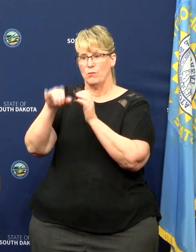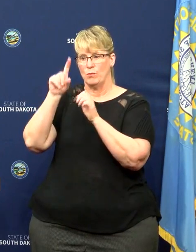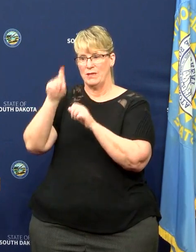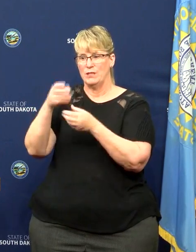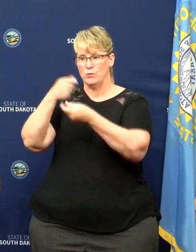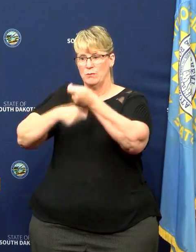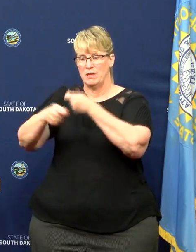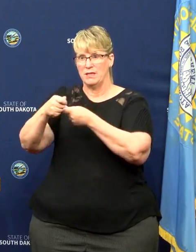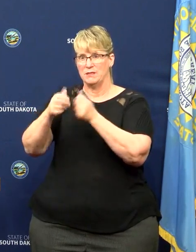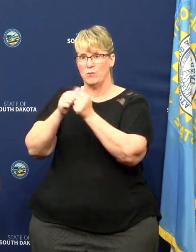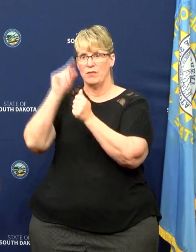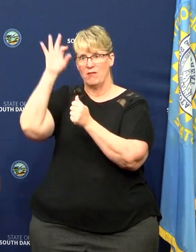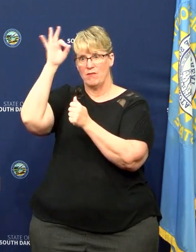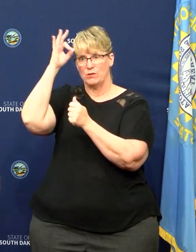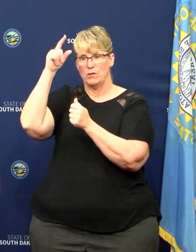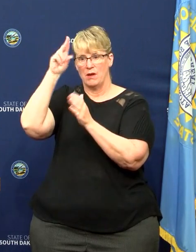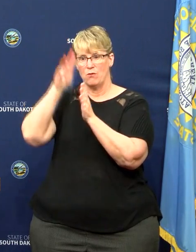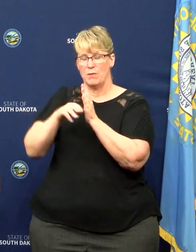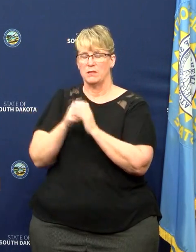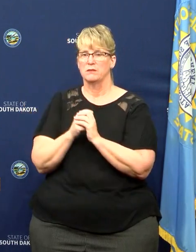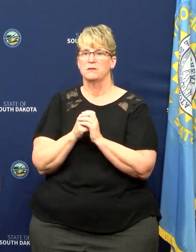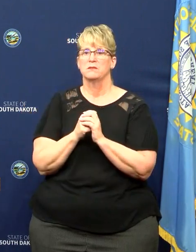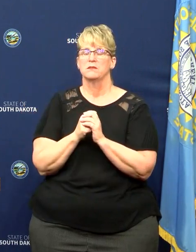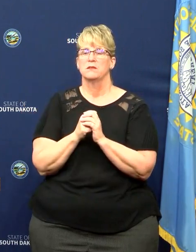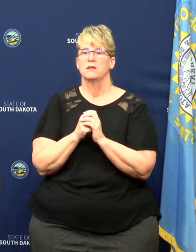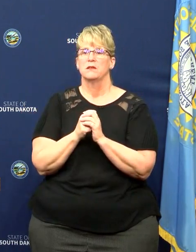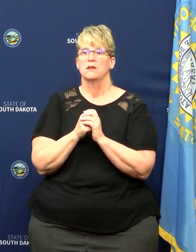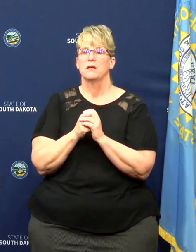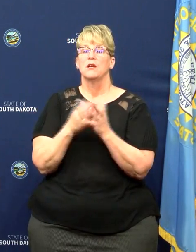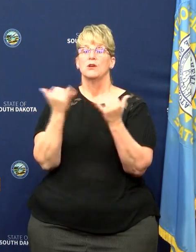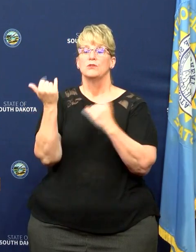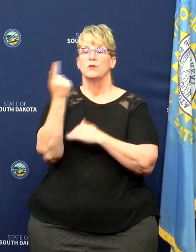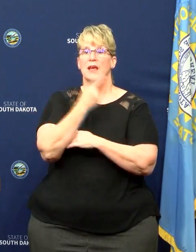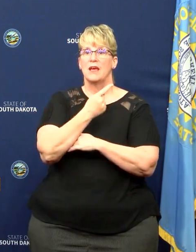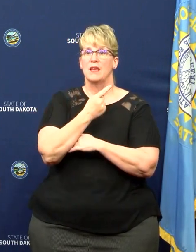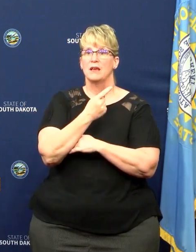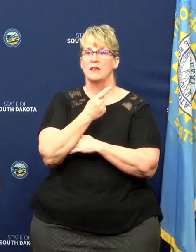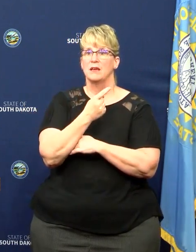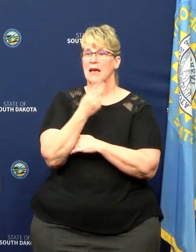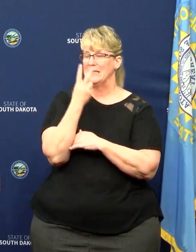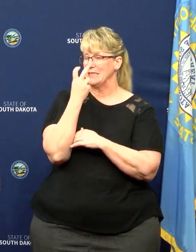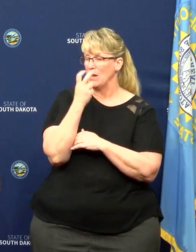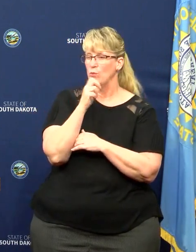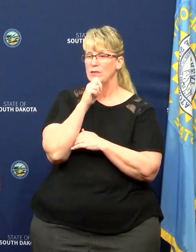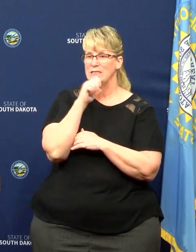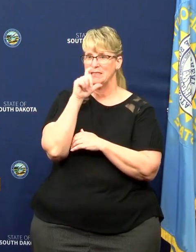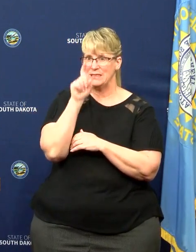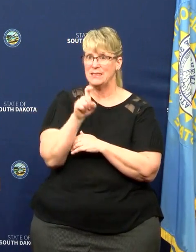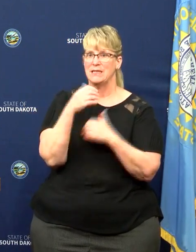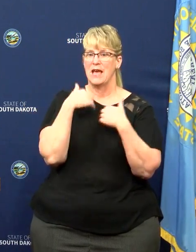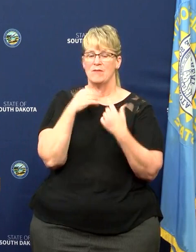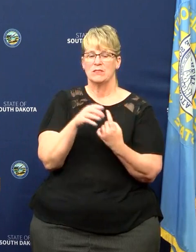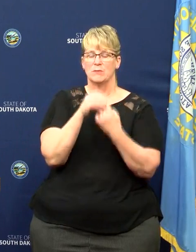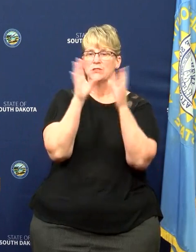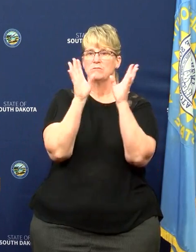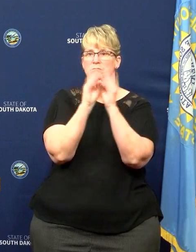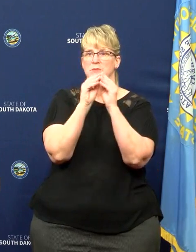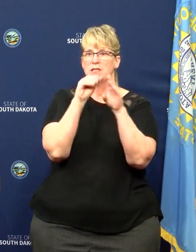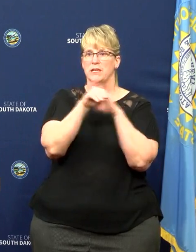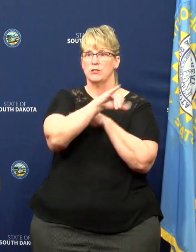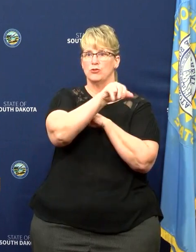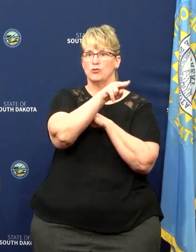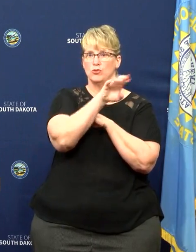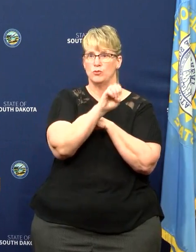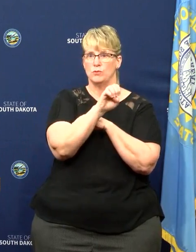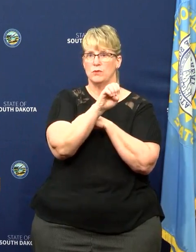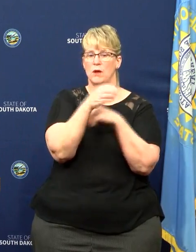Based on what we know today, we most likely will not need a special session in the month of June, and that would be